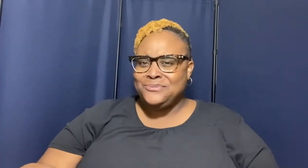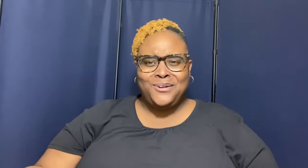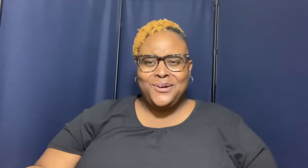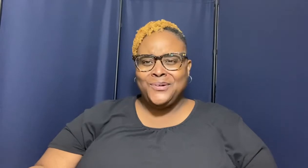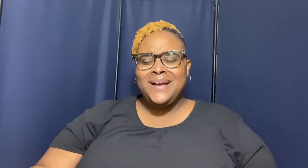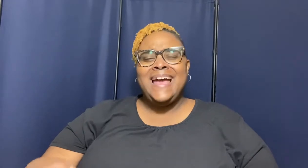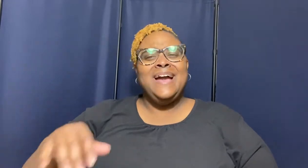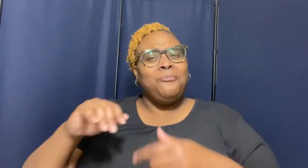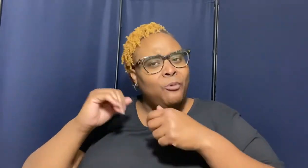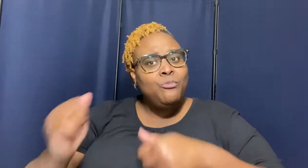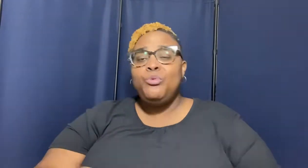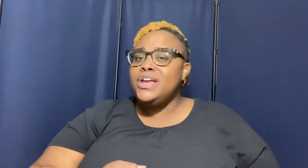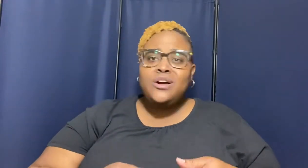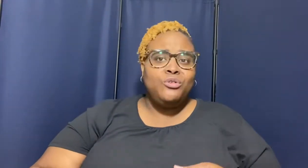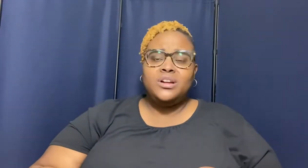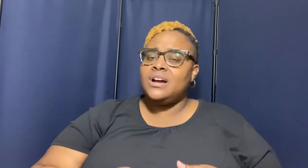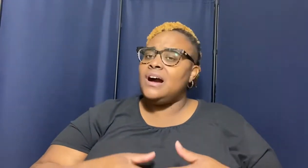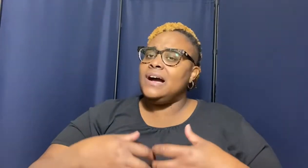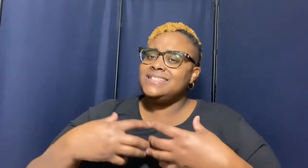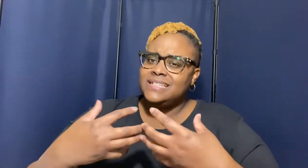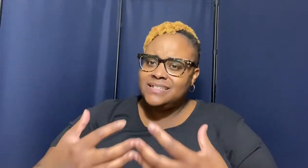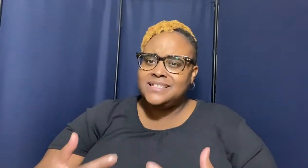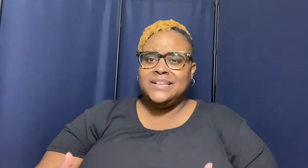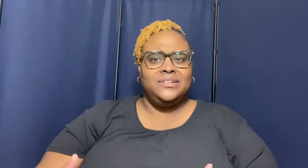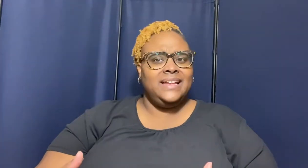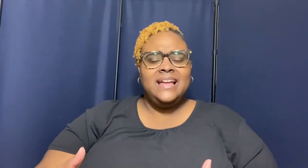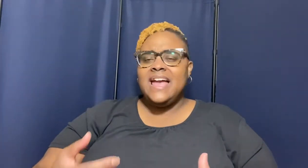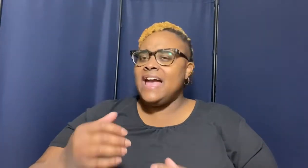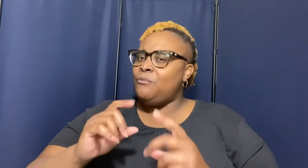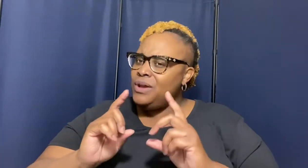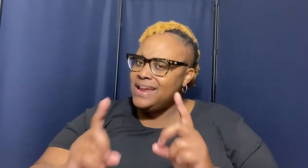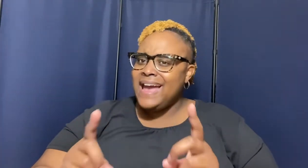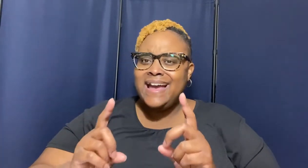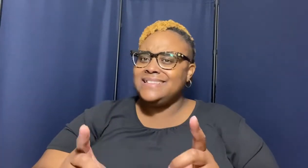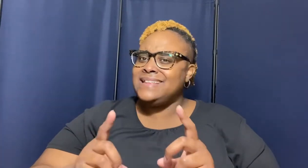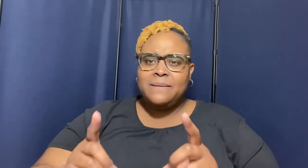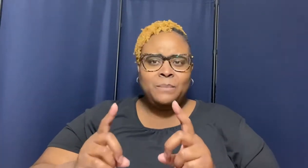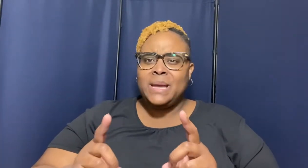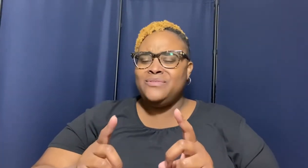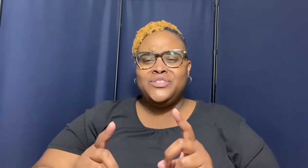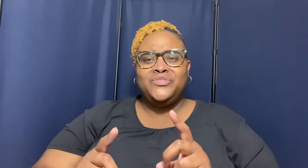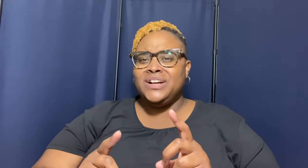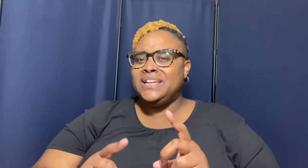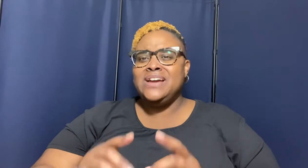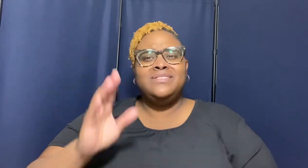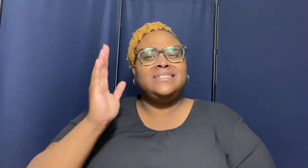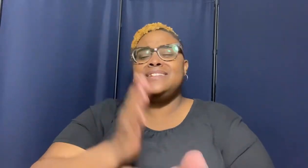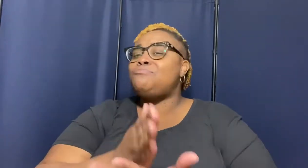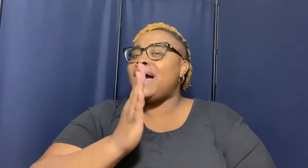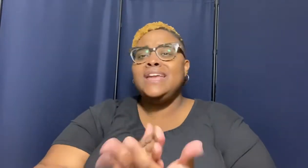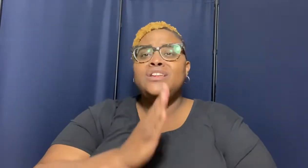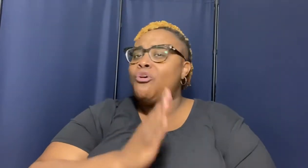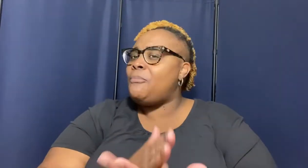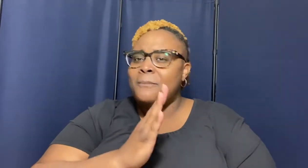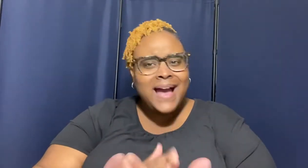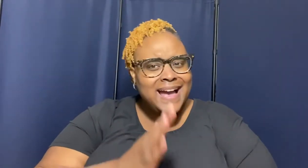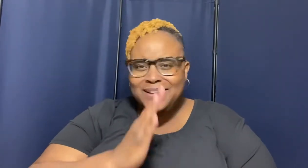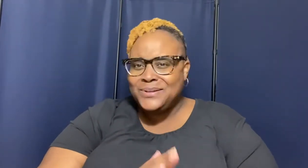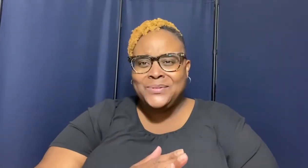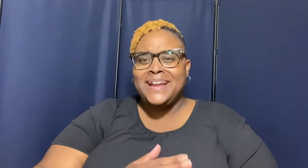wrong when we go to god sincerely and we ask that man for forgiveness that's why he don't mind doing it